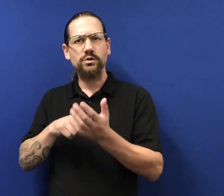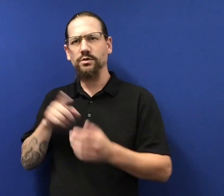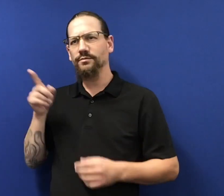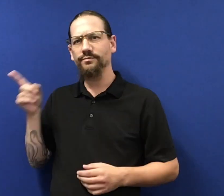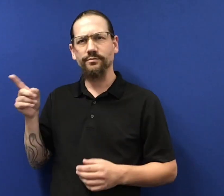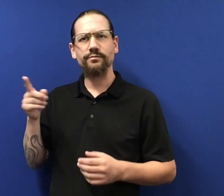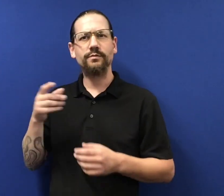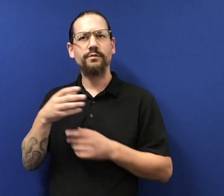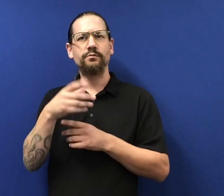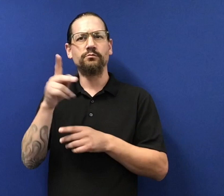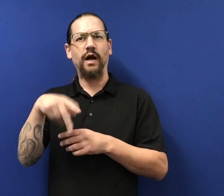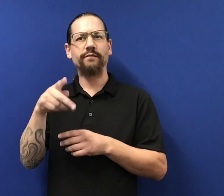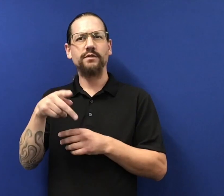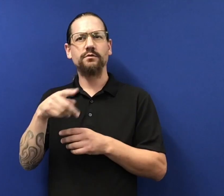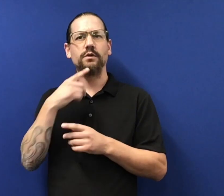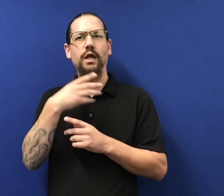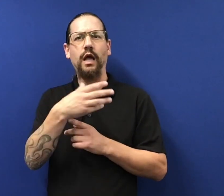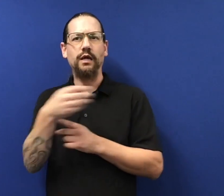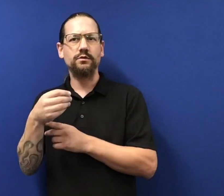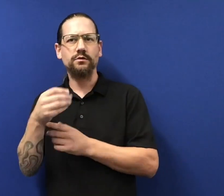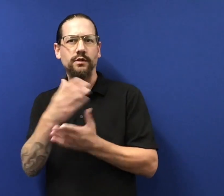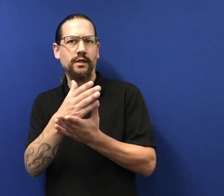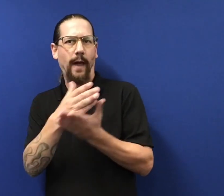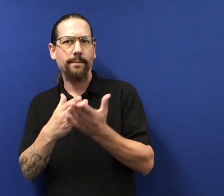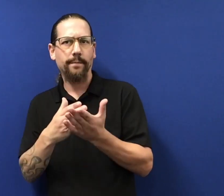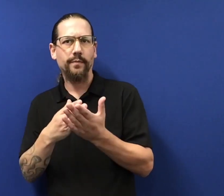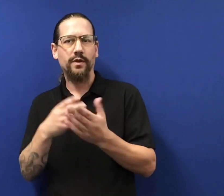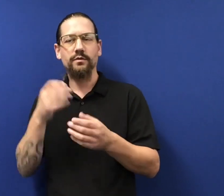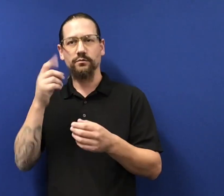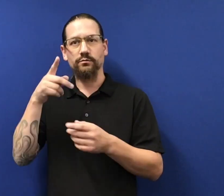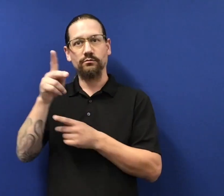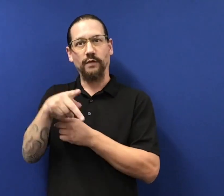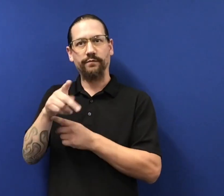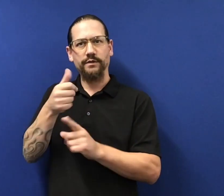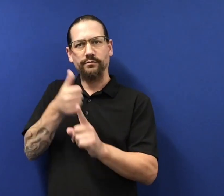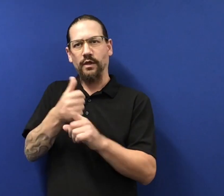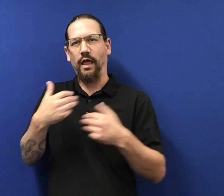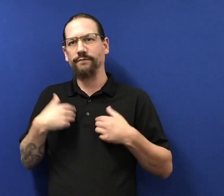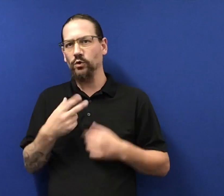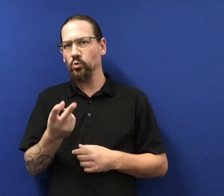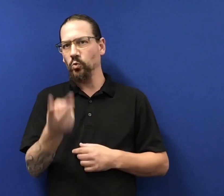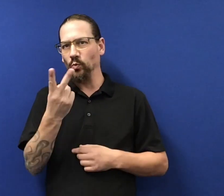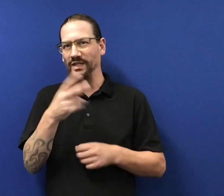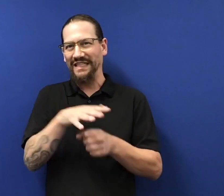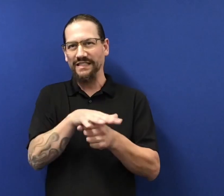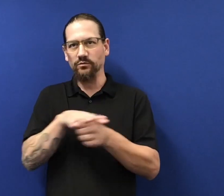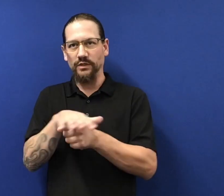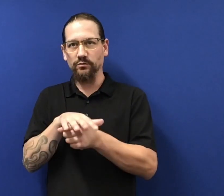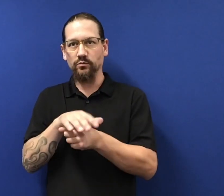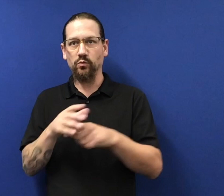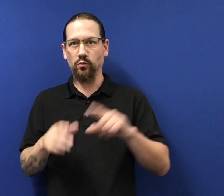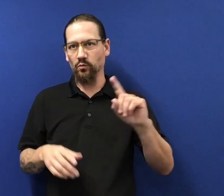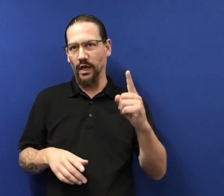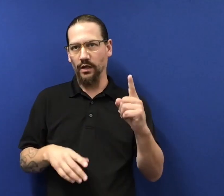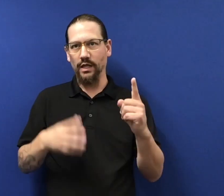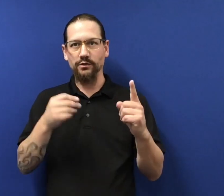Now, you notice that Providence, it says, and parts of Providence, because there are two districts within